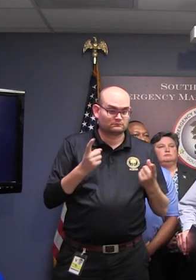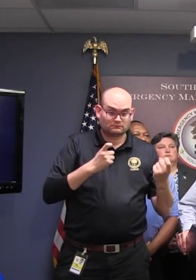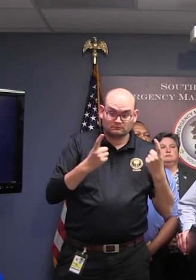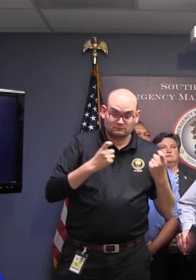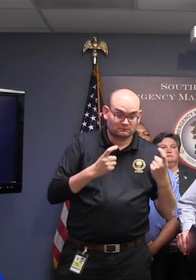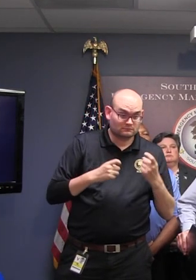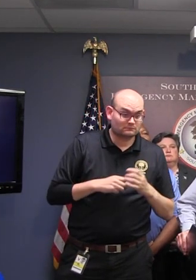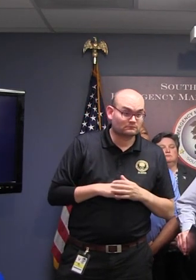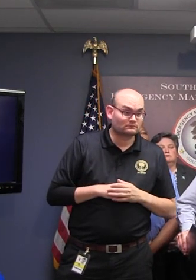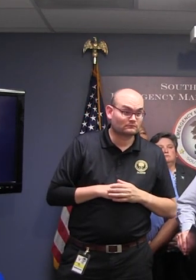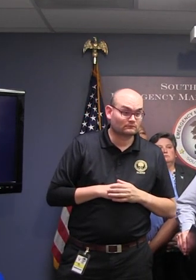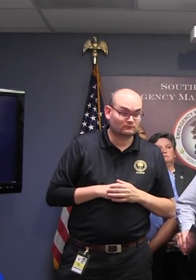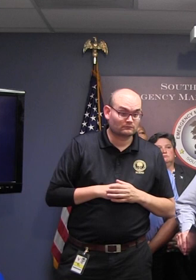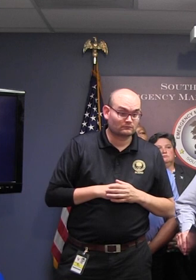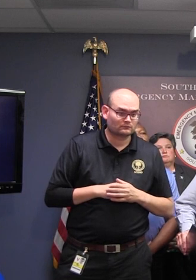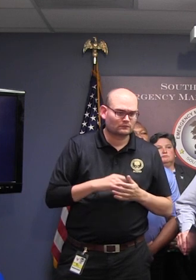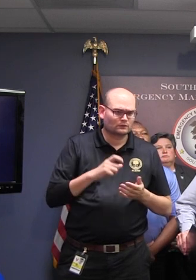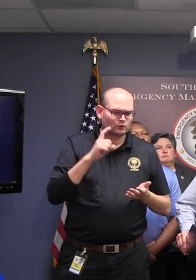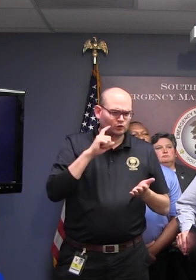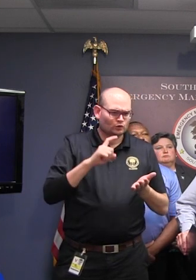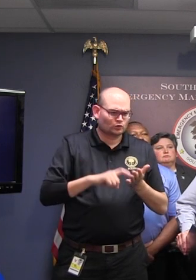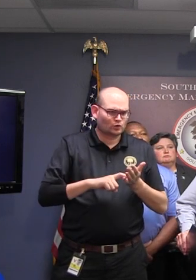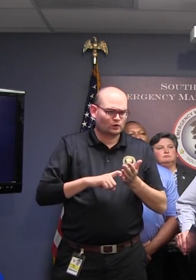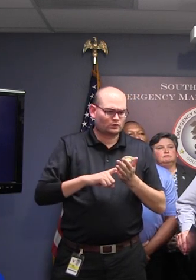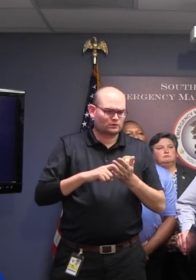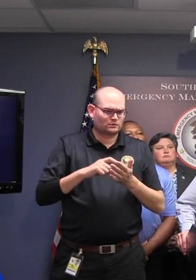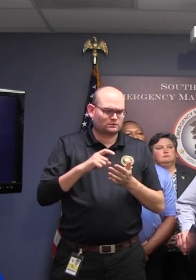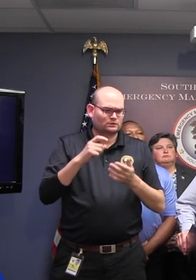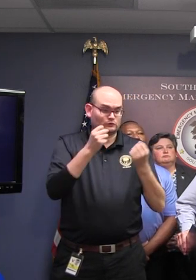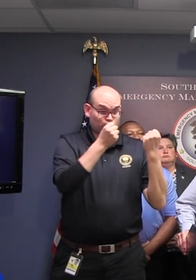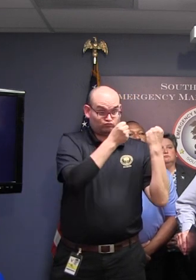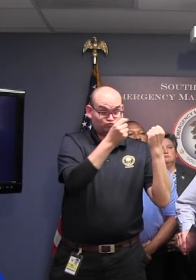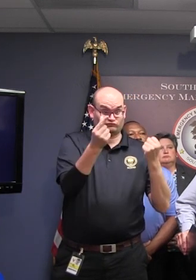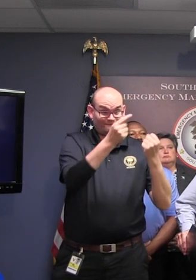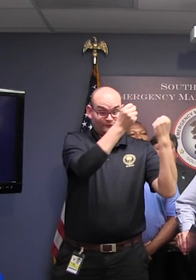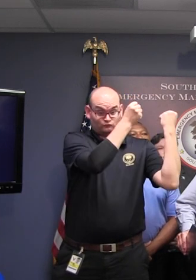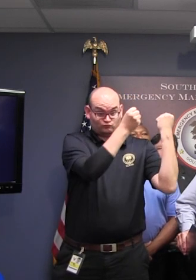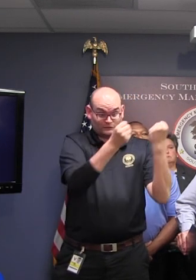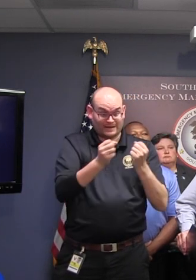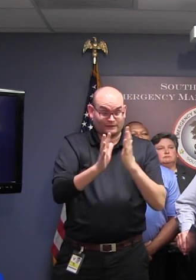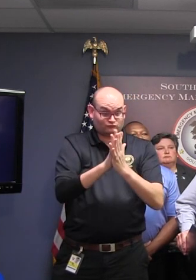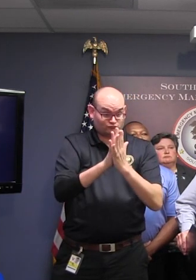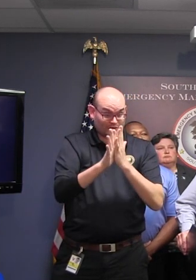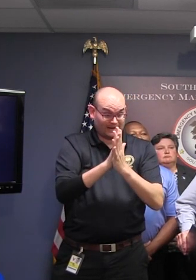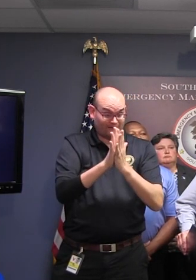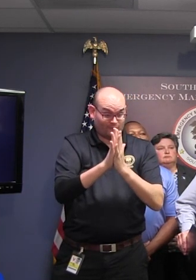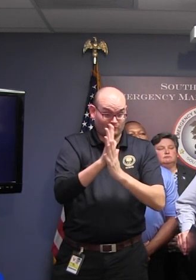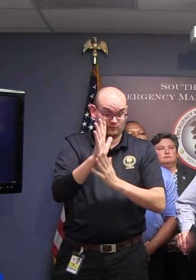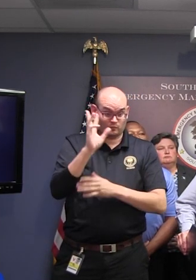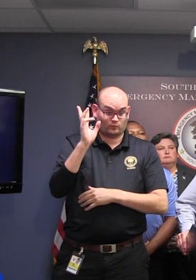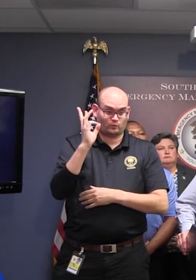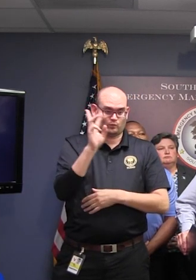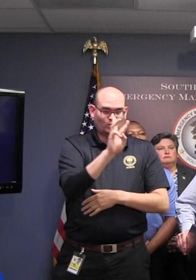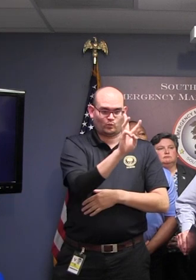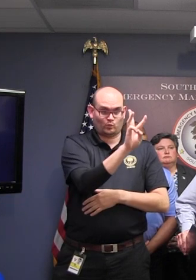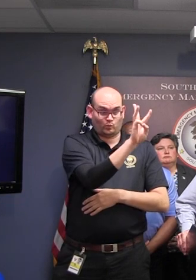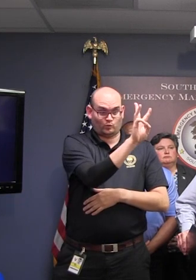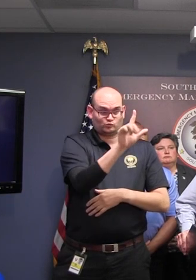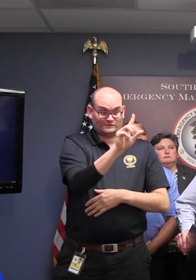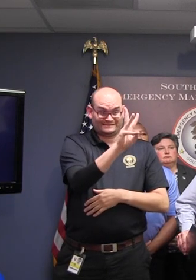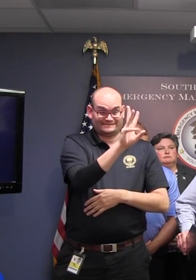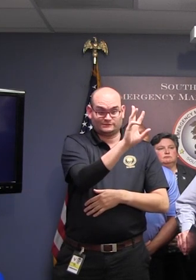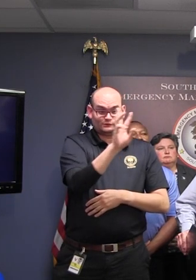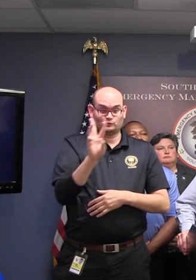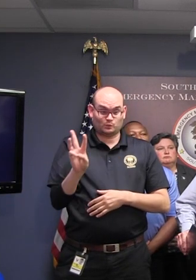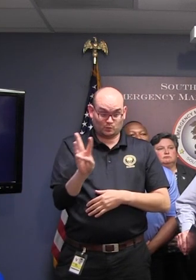Yes, sir? I on the way down here from Greenville this afternoon, there was a lot of traffic heading westbound at Interstate 26. A lot of it probably coming from the